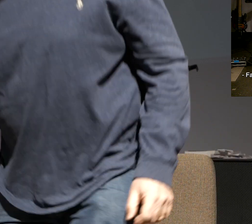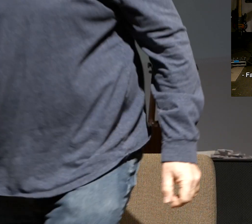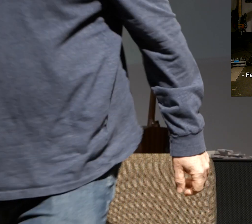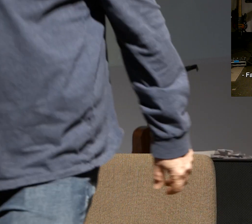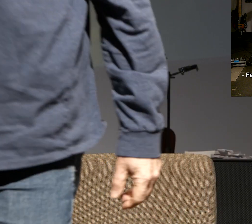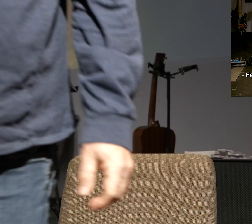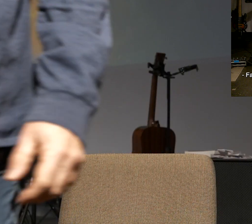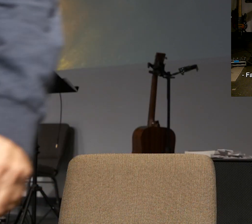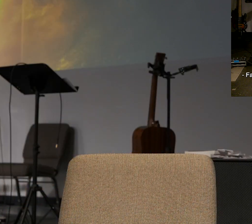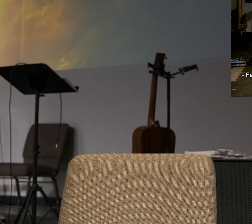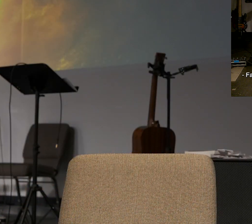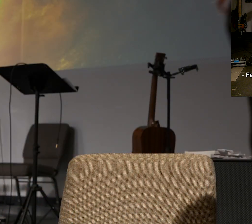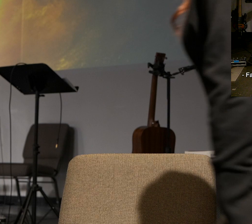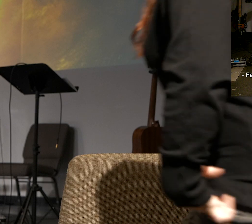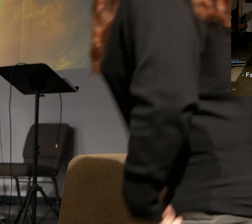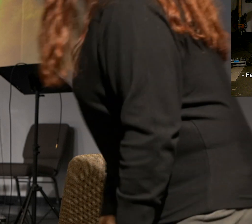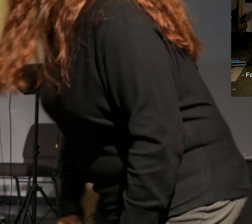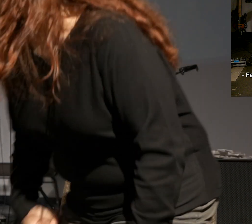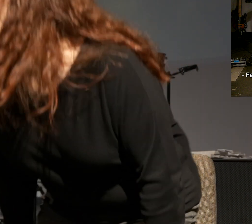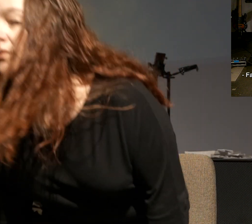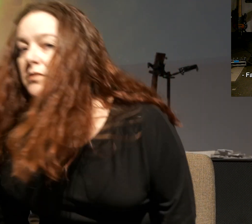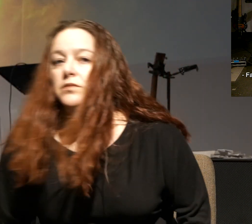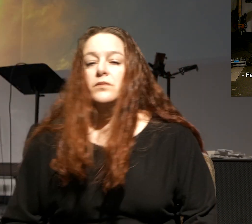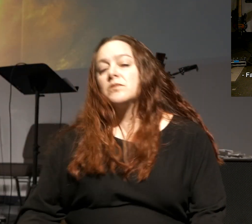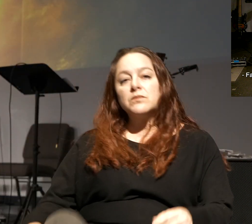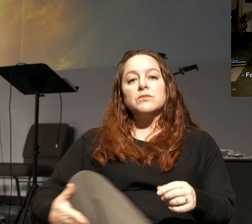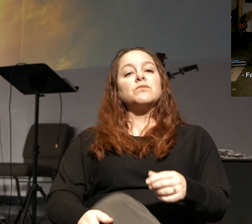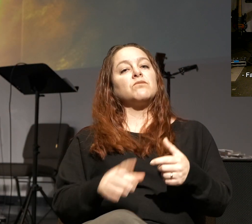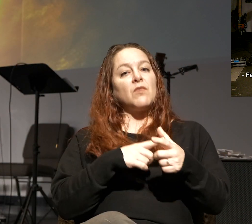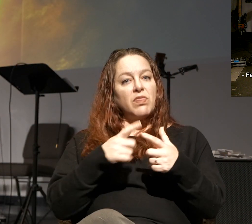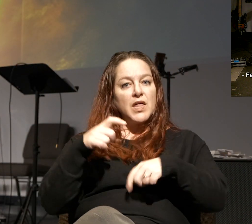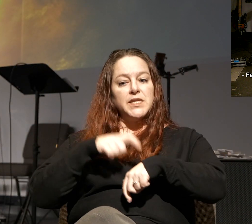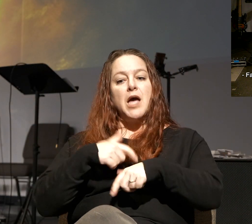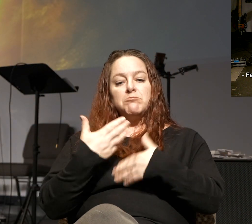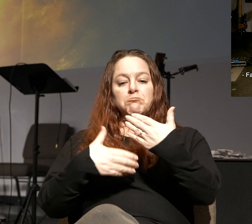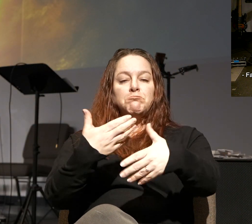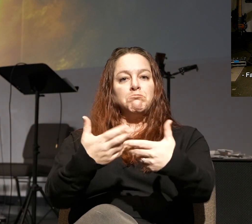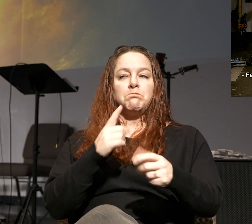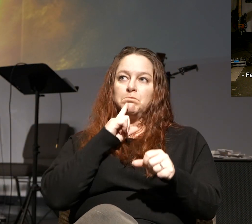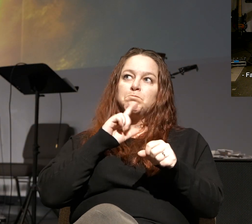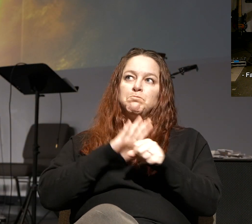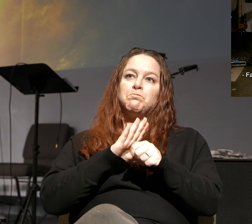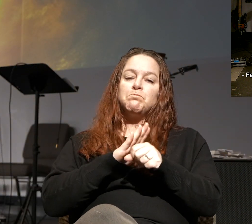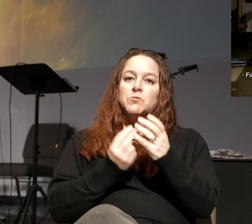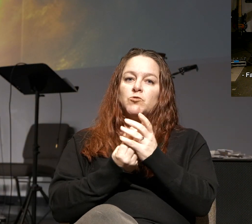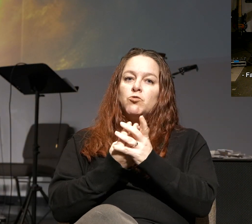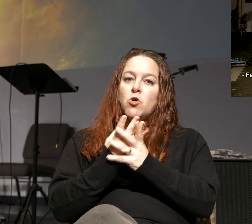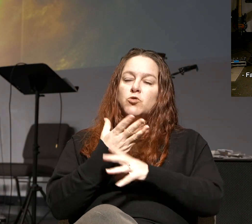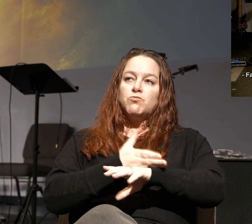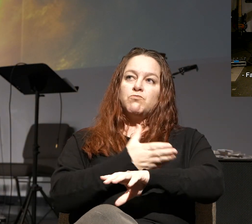And then as time goes on, the certainty grows. This is the way in which people make decisions.